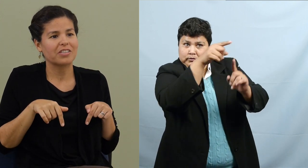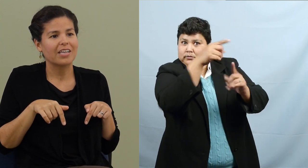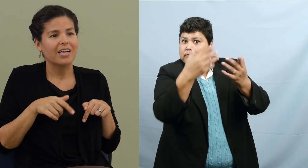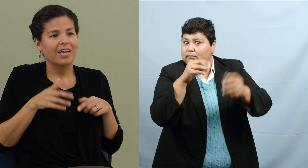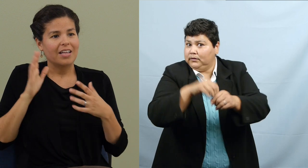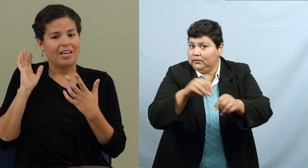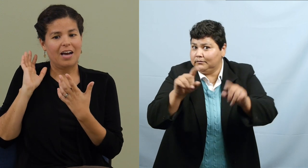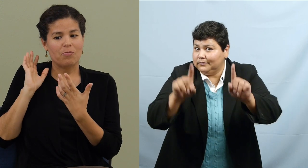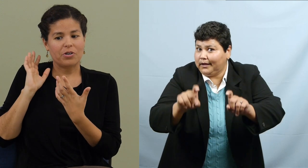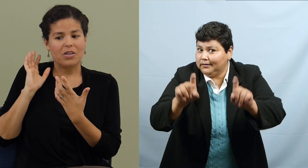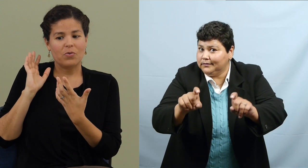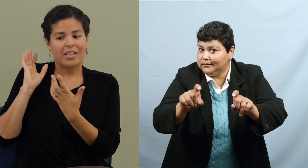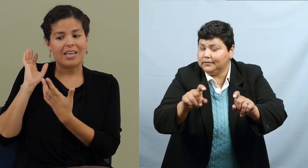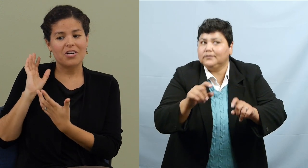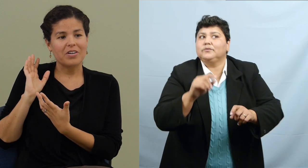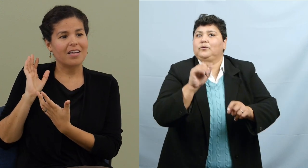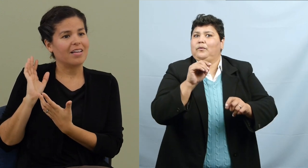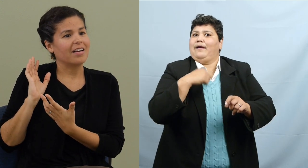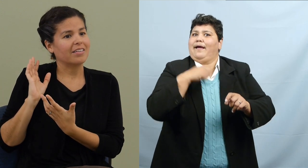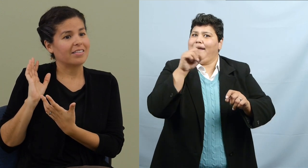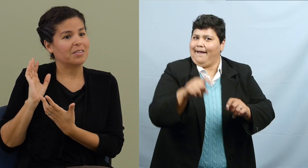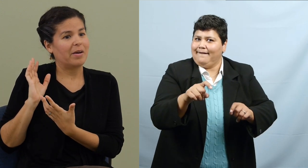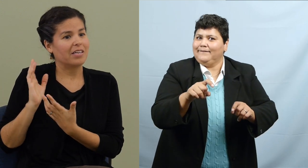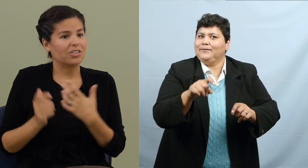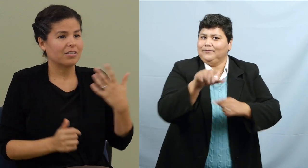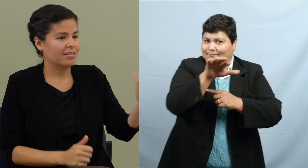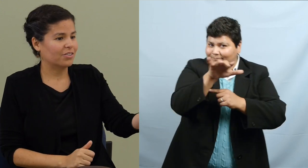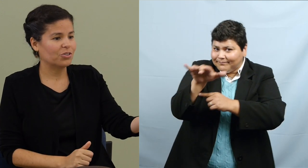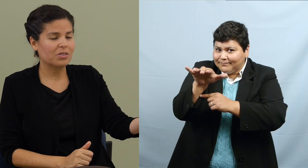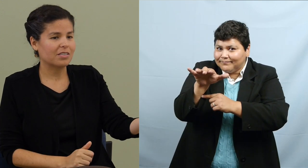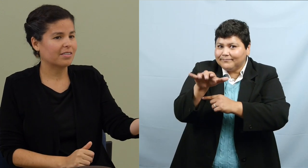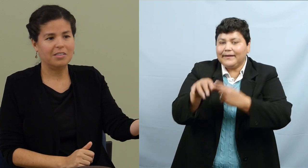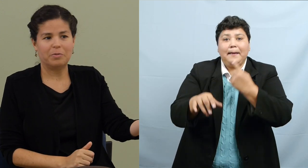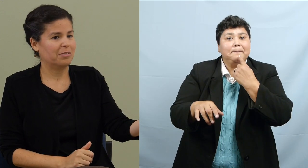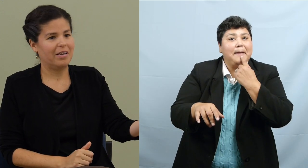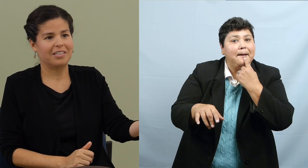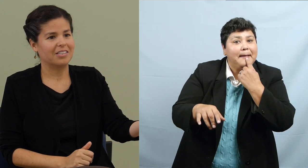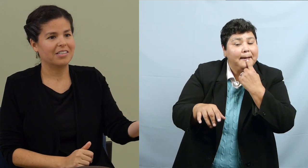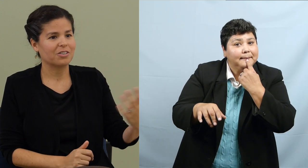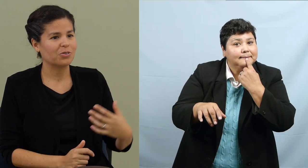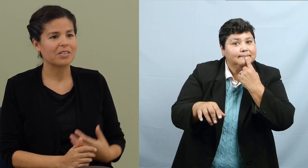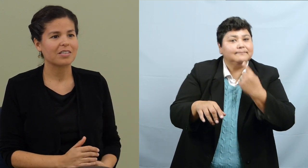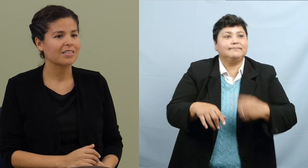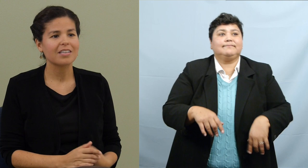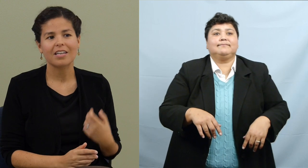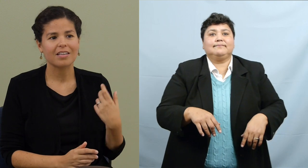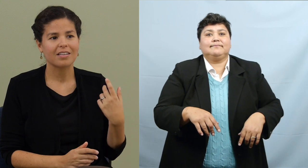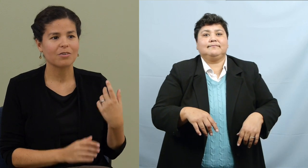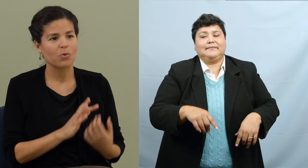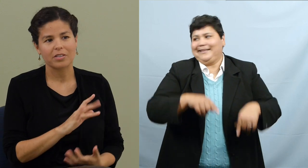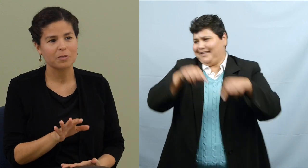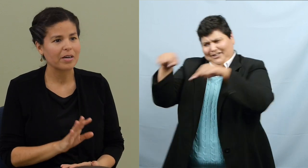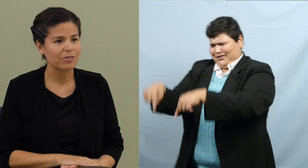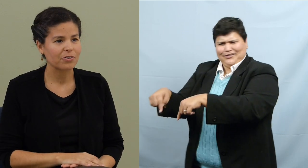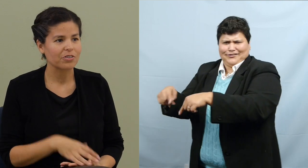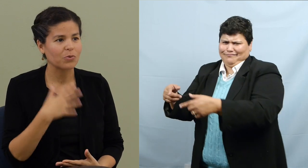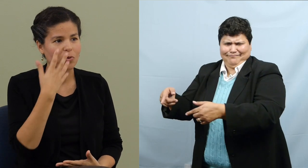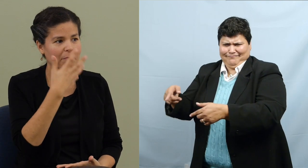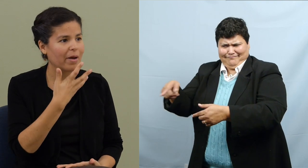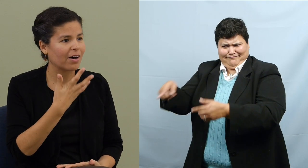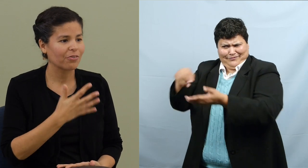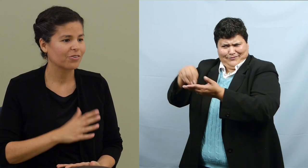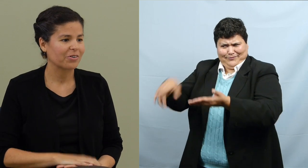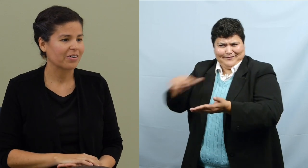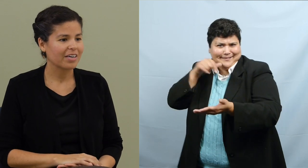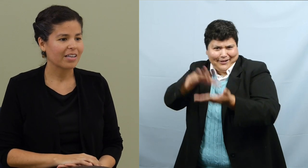situation, I'm working with a hearing client that's Spanish. The student doesn't speak Spanish. The student doesn't need the word spelled or